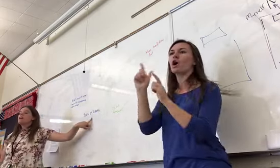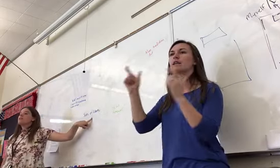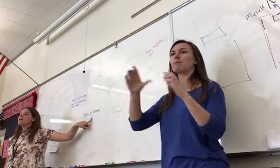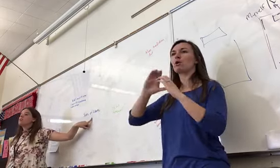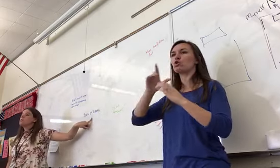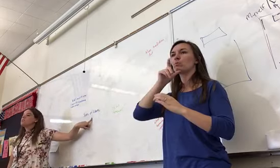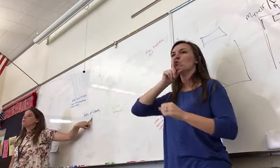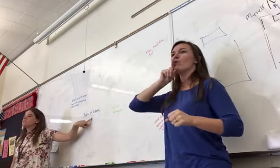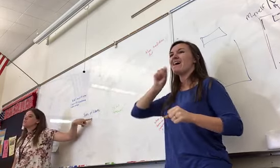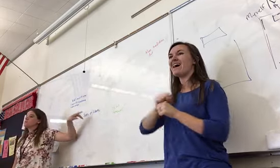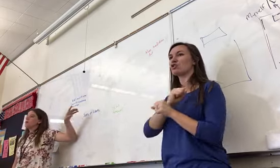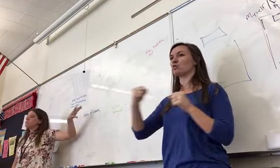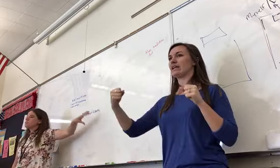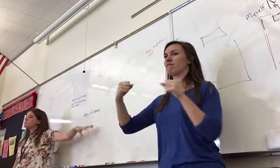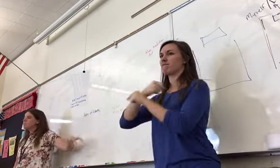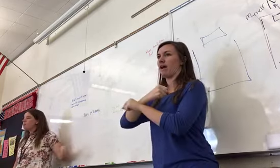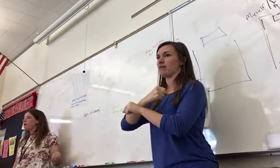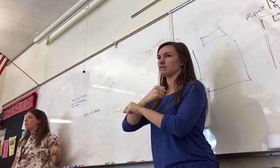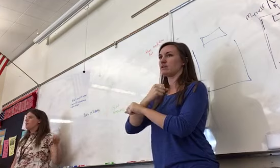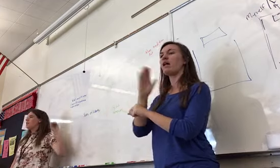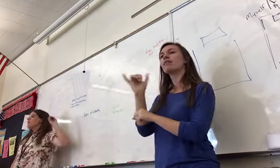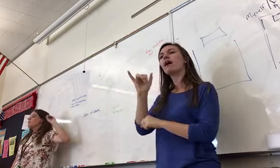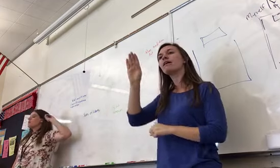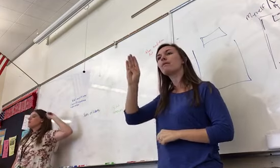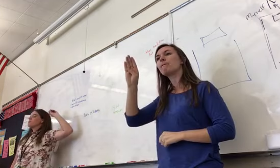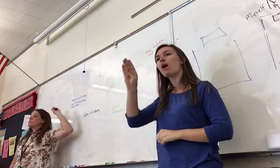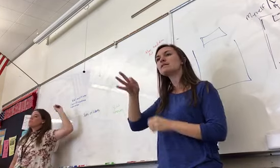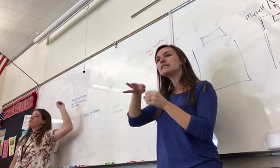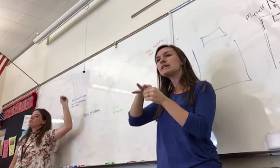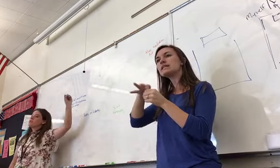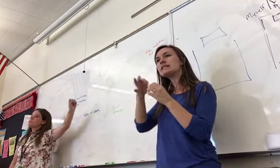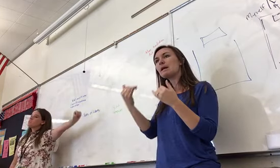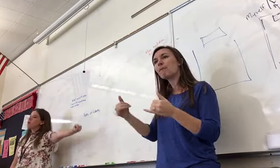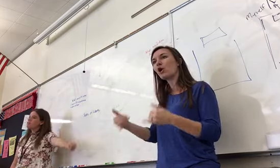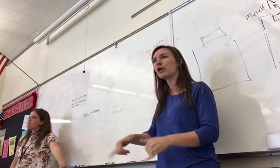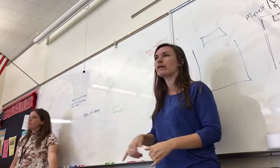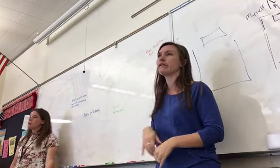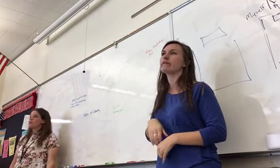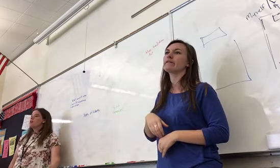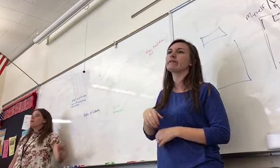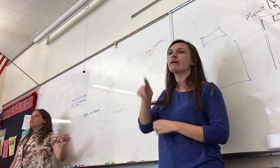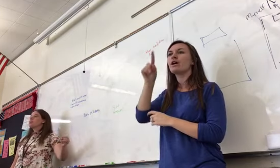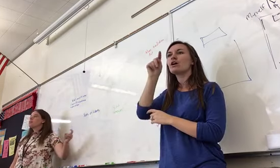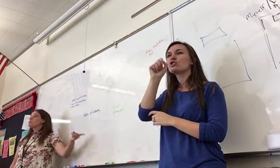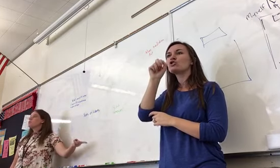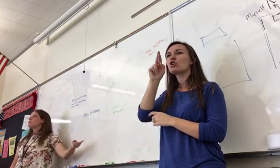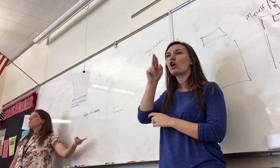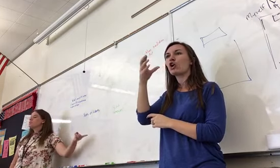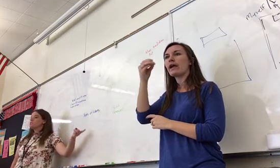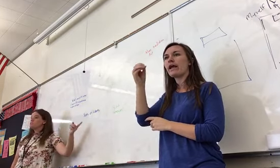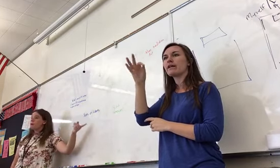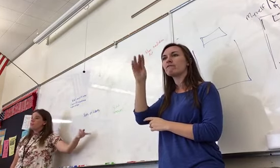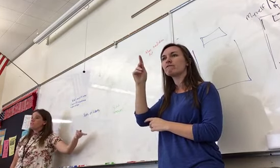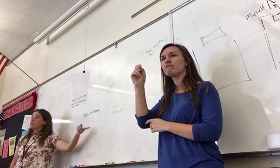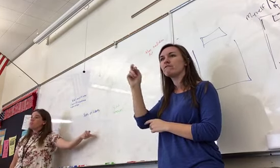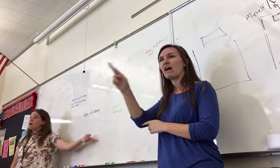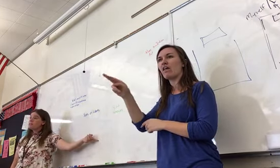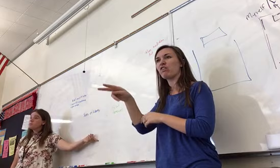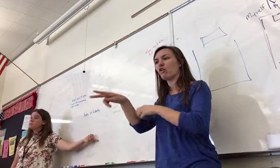They are going to be the ones that are the Boston Tea Party. They are going to be the people that are going to tar and feather. They are going to be the ones that are going to do anything possible